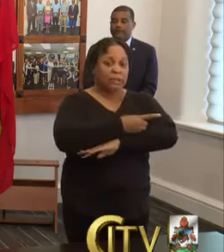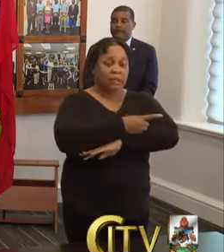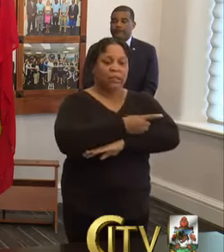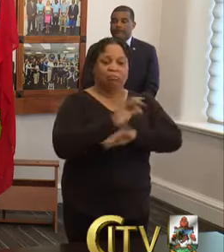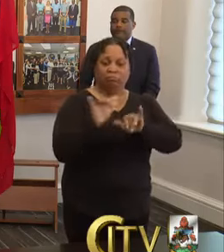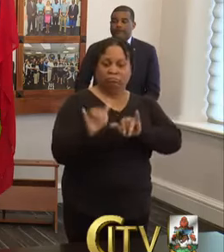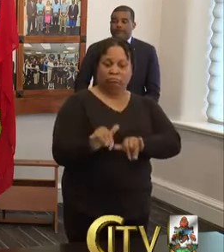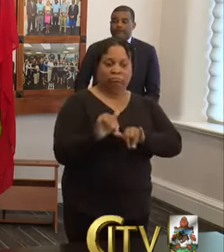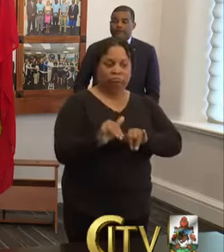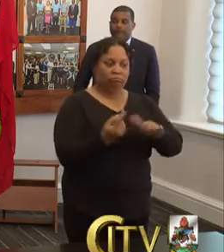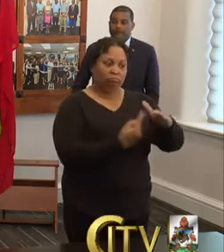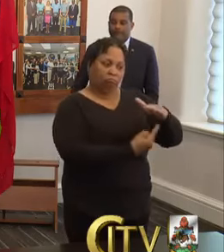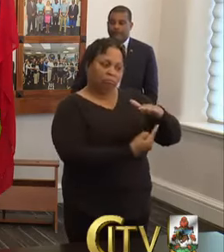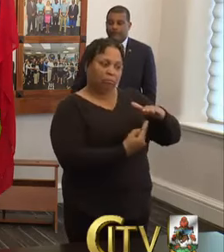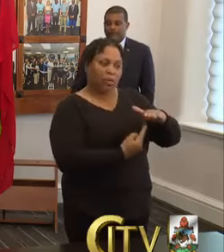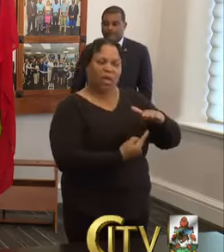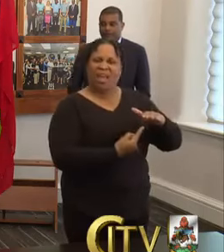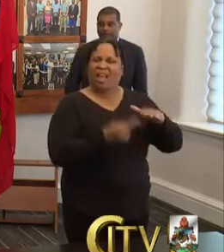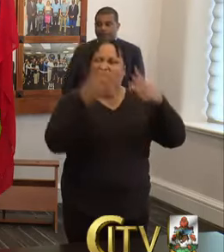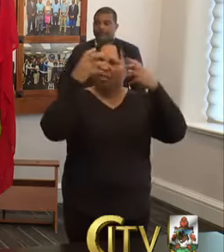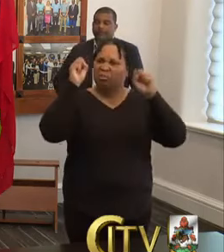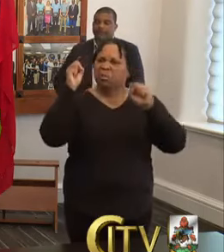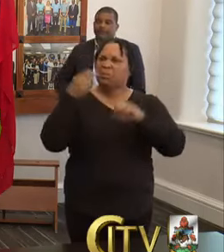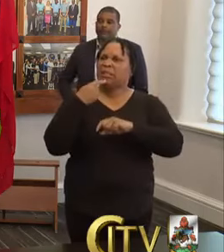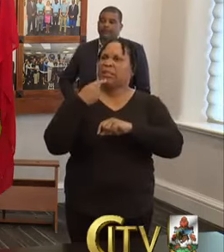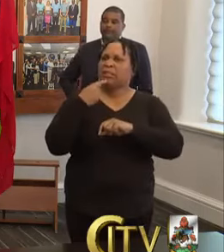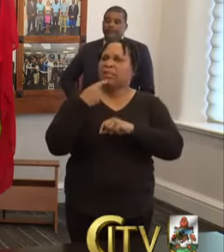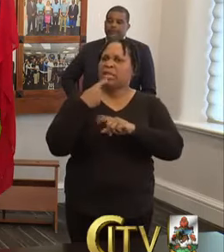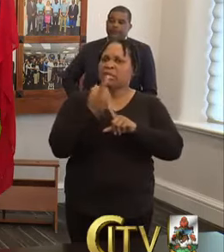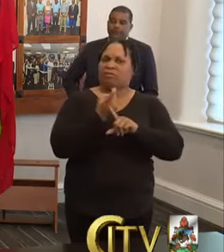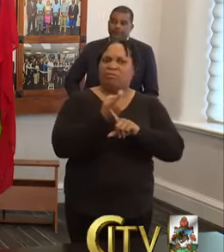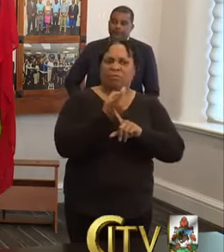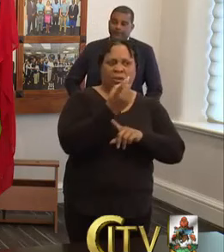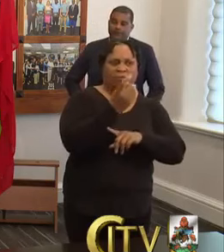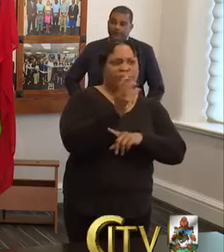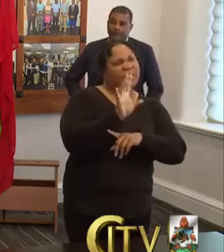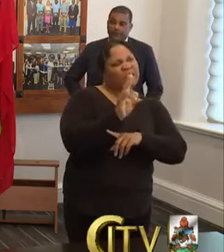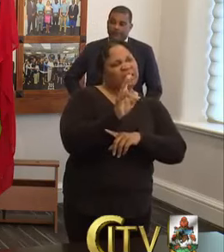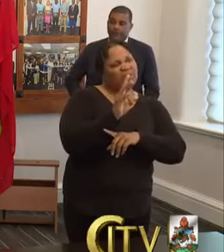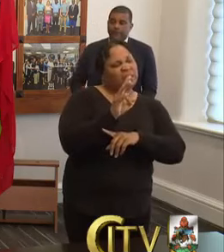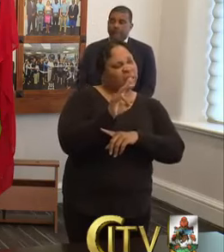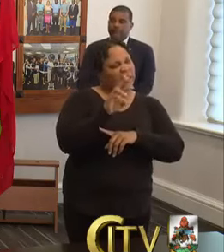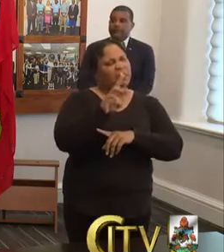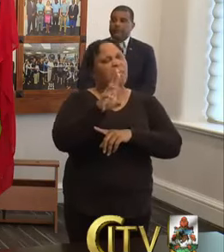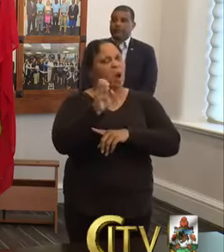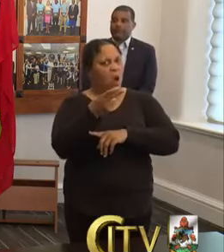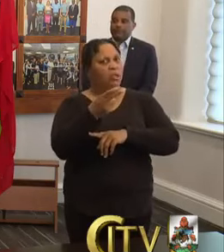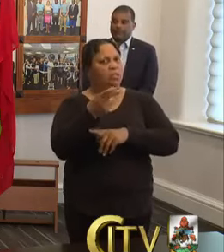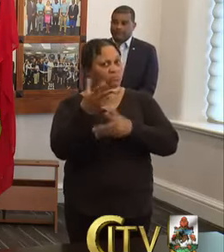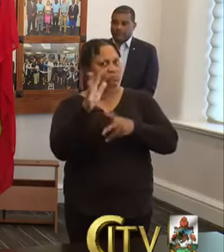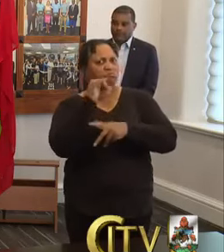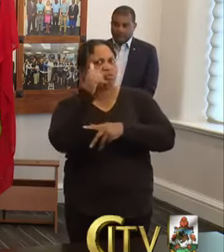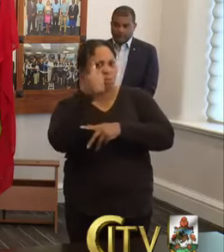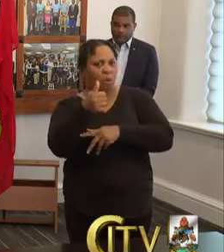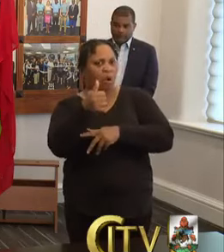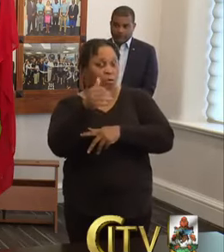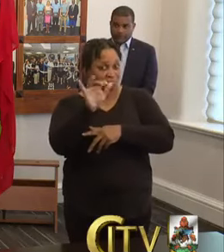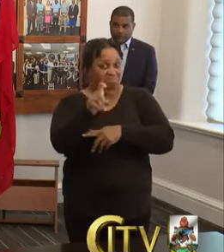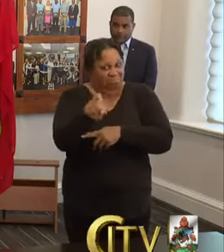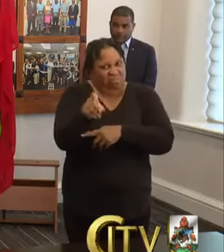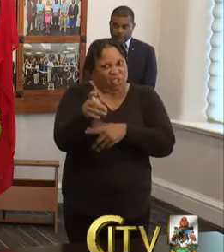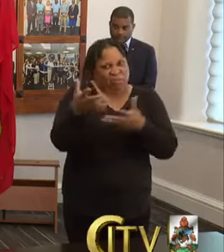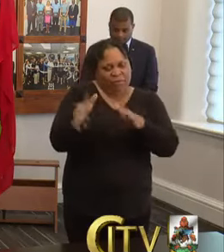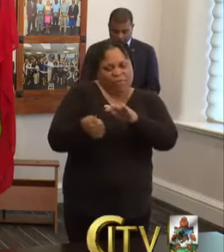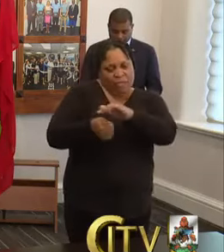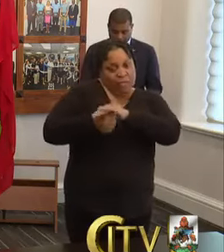And as the Premier indicated, I think 14 days from the 17th ends tomorrow, actually. So that 14-day period would be over. Any